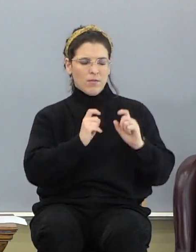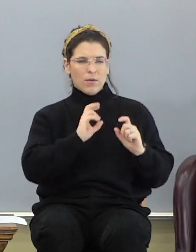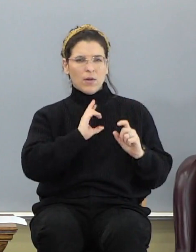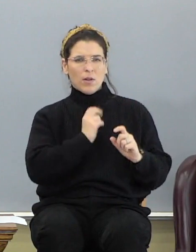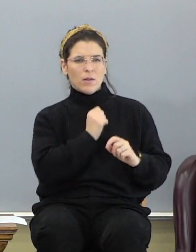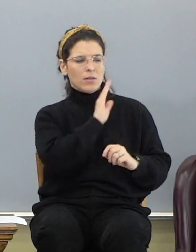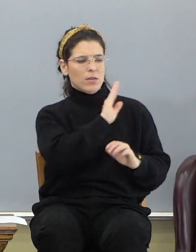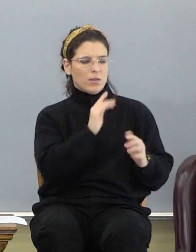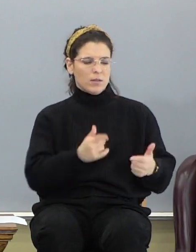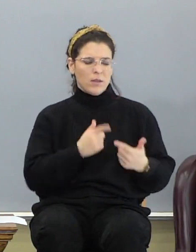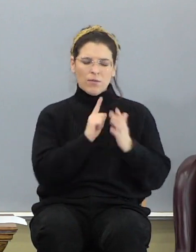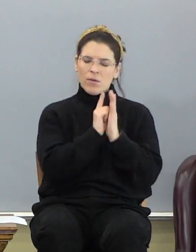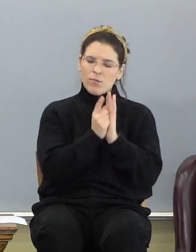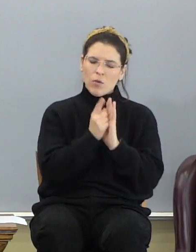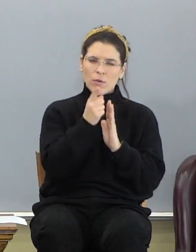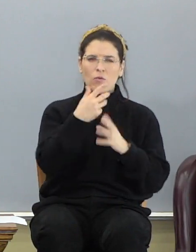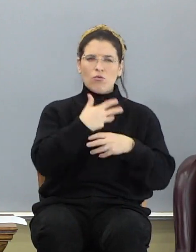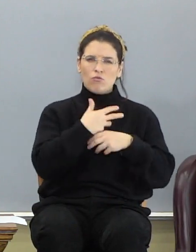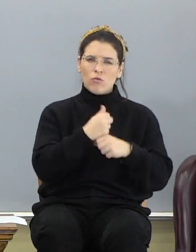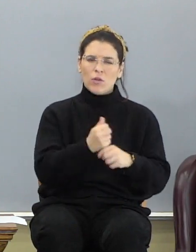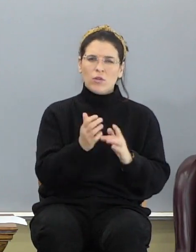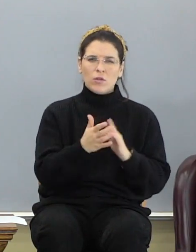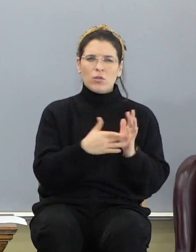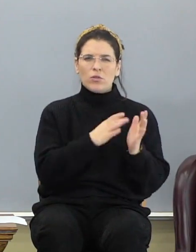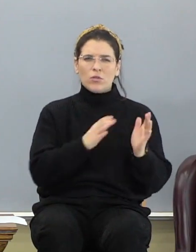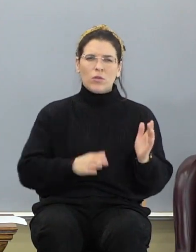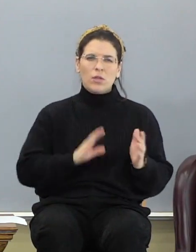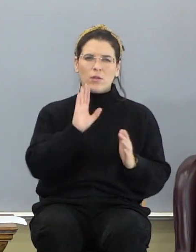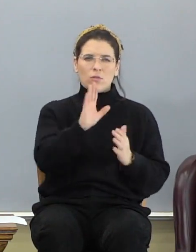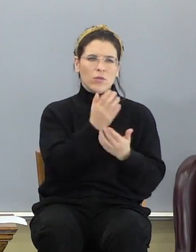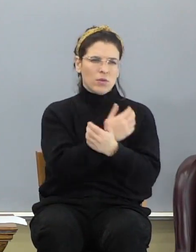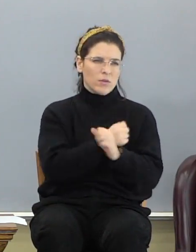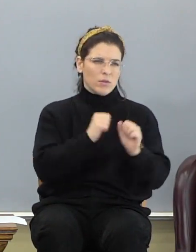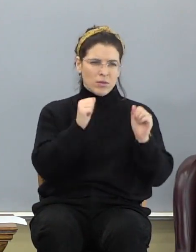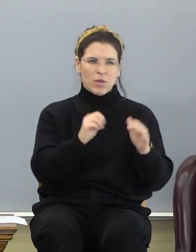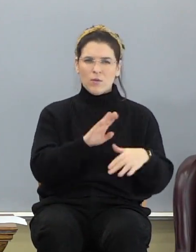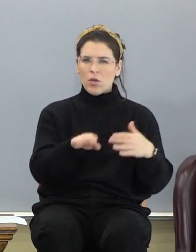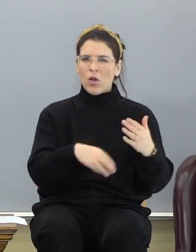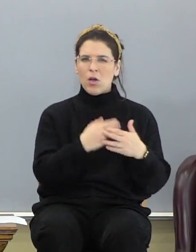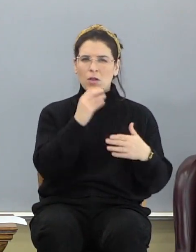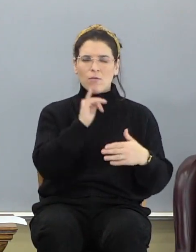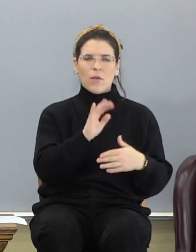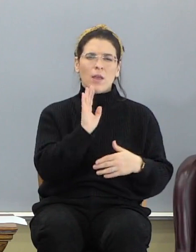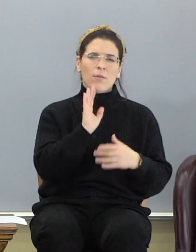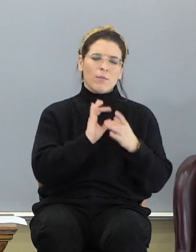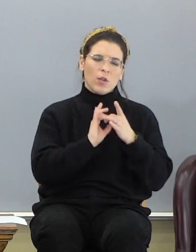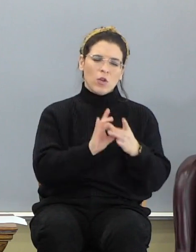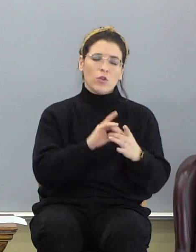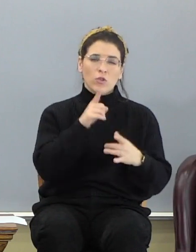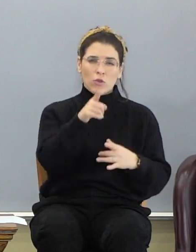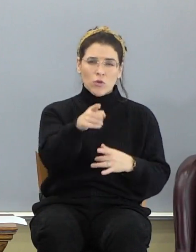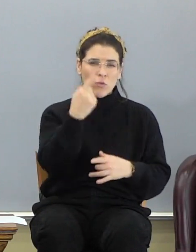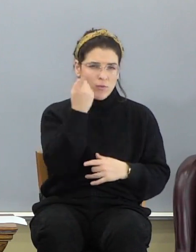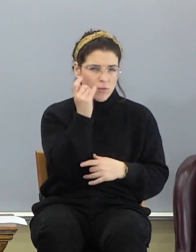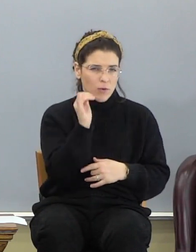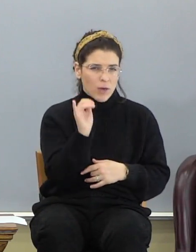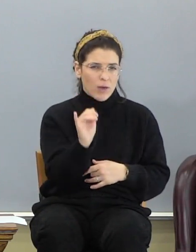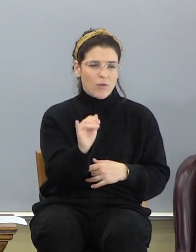The moment you trust Jesus Christ as your Savior, all of that is yours for eternity. That's a wonderful thing.